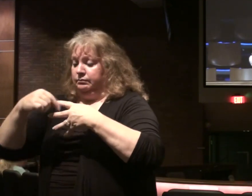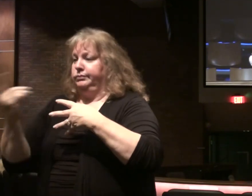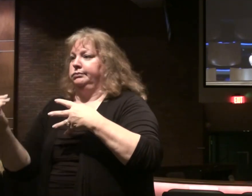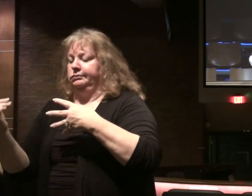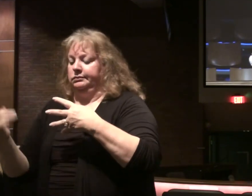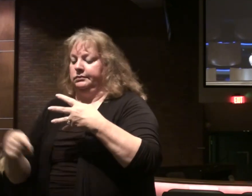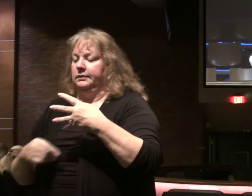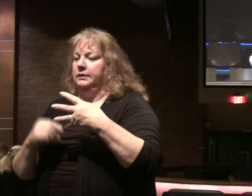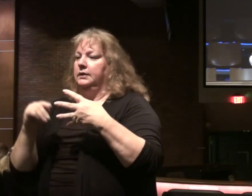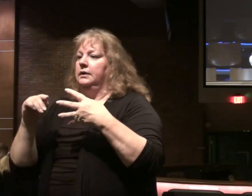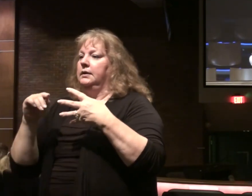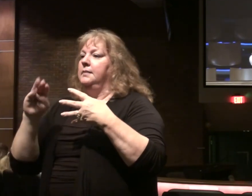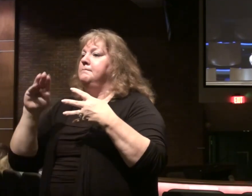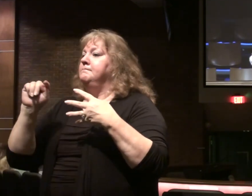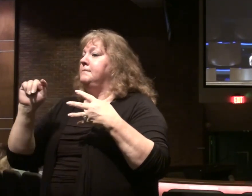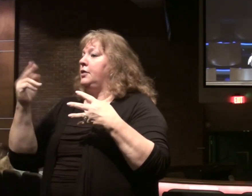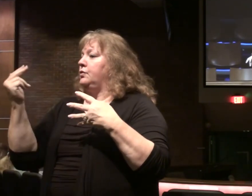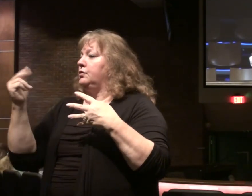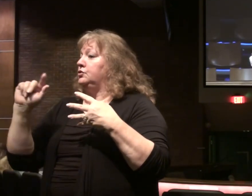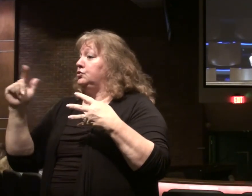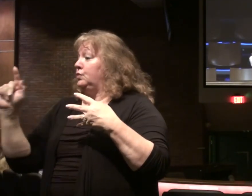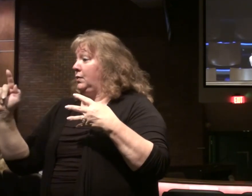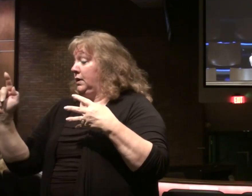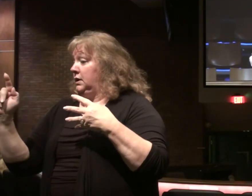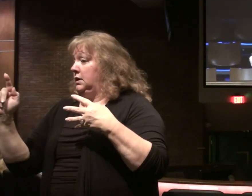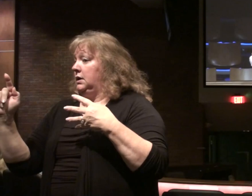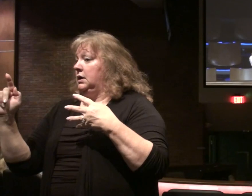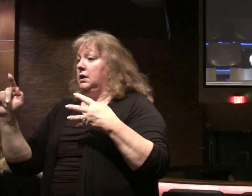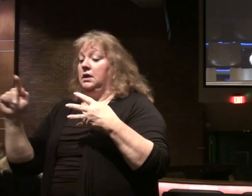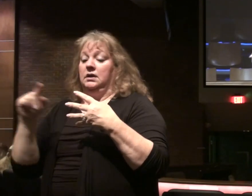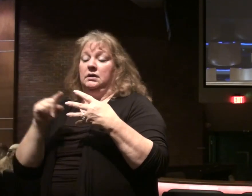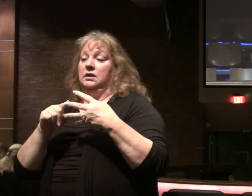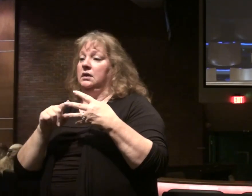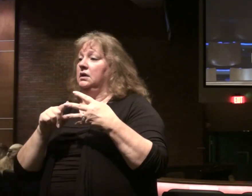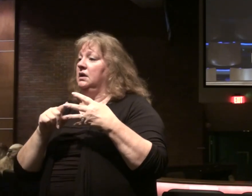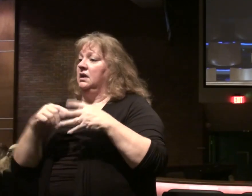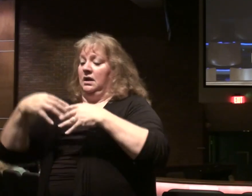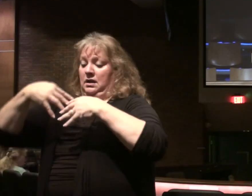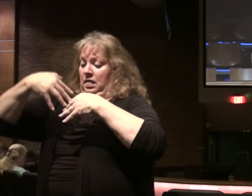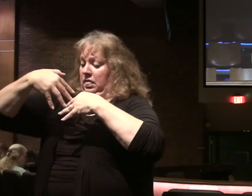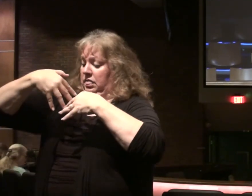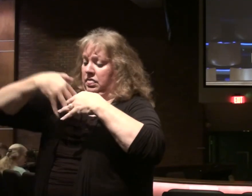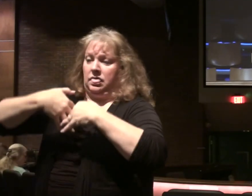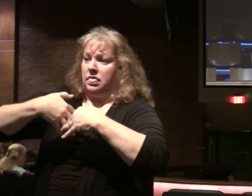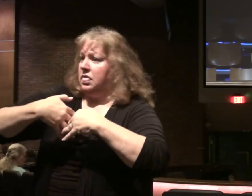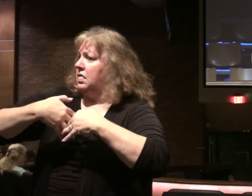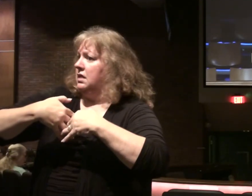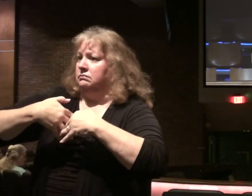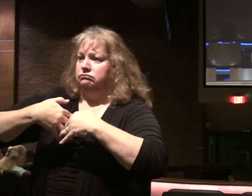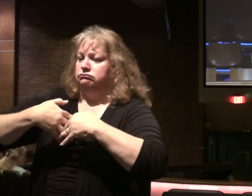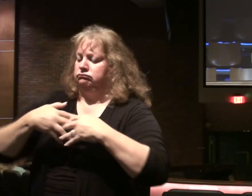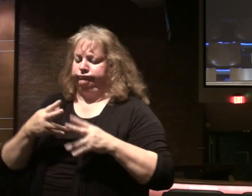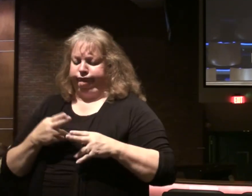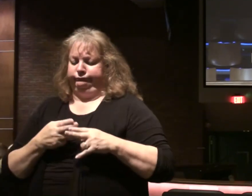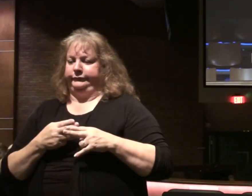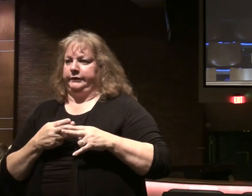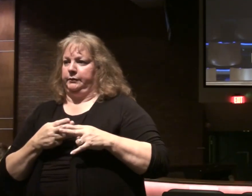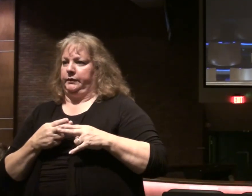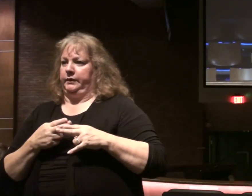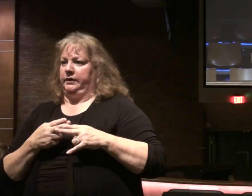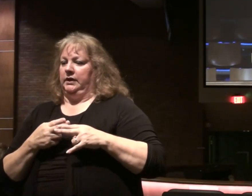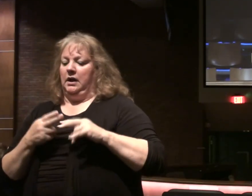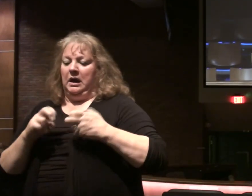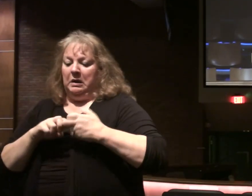21. Matthew 13.21. Yet he who has. Yet he has no firm root himself. But is only temporary. And when